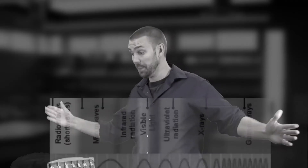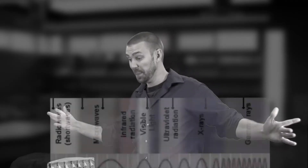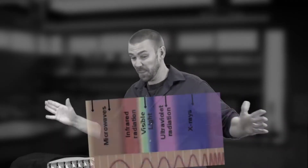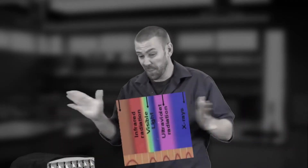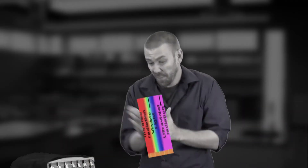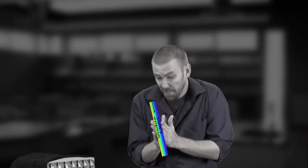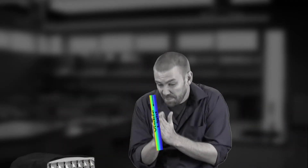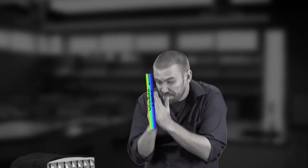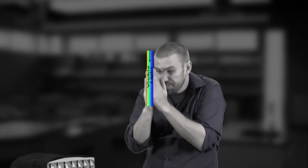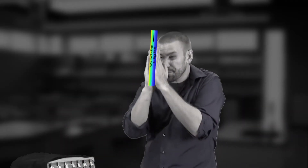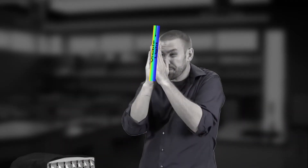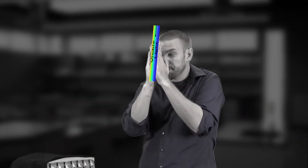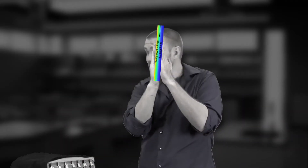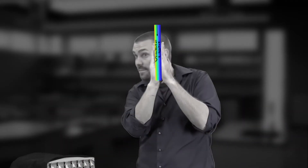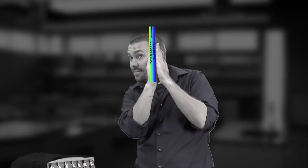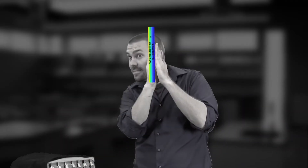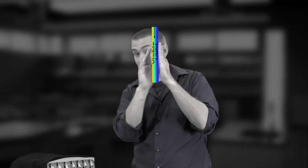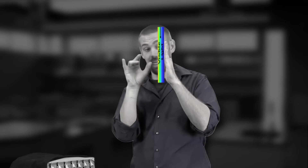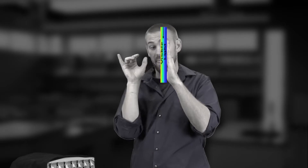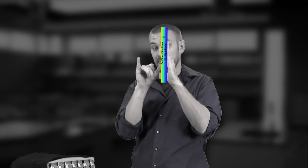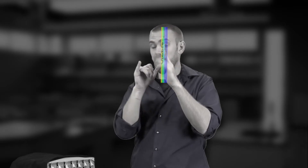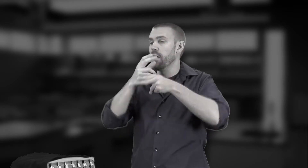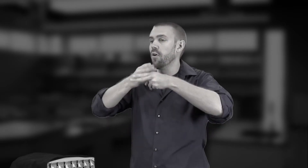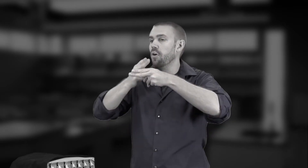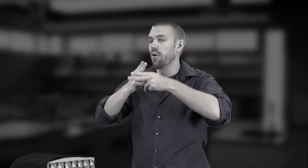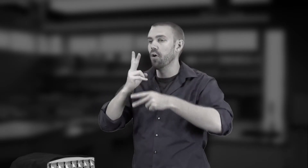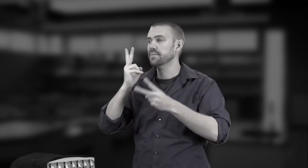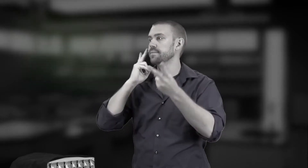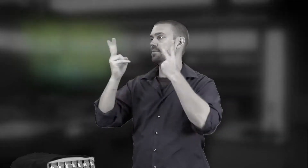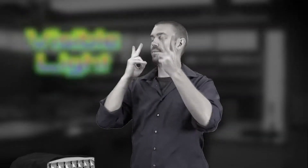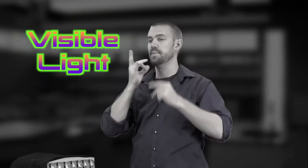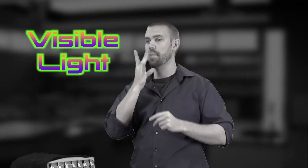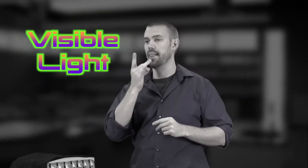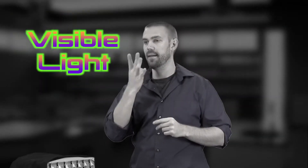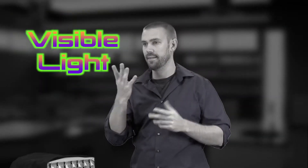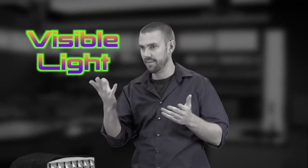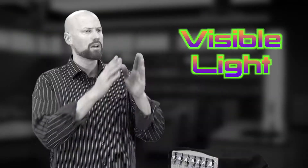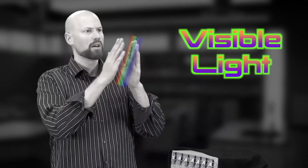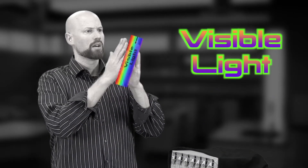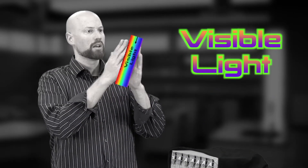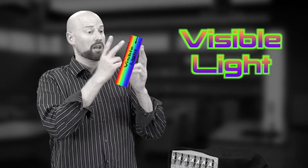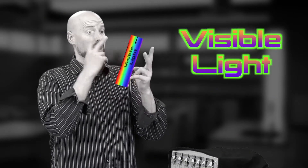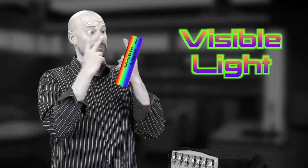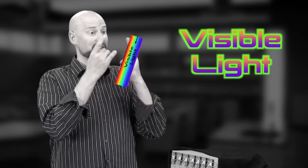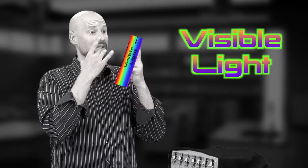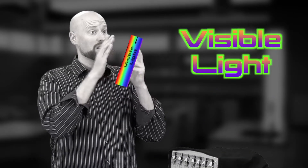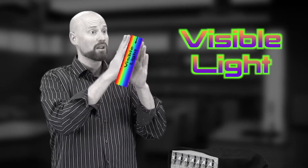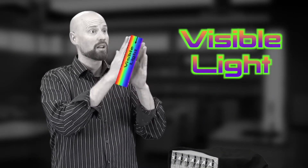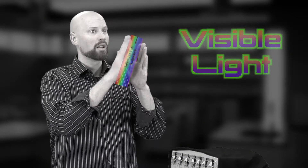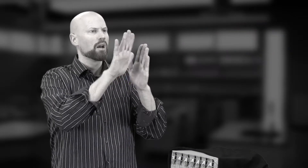% of it. Now, this tiny sliver is what we call visible light. Visible light.